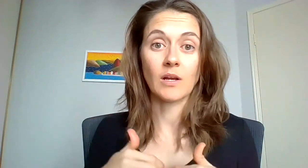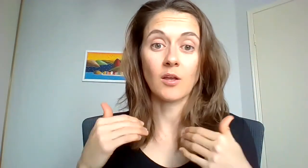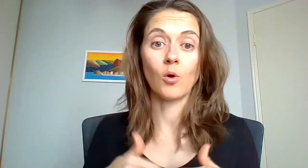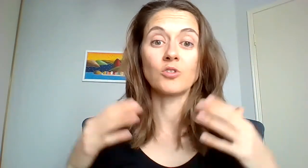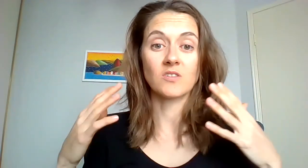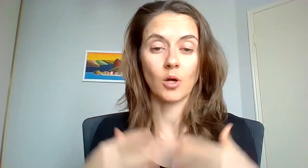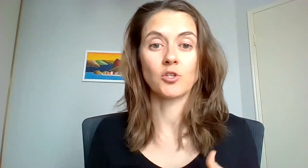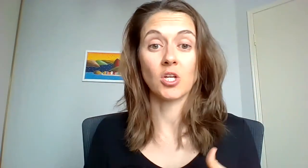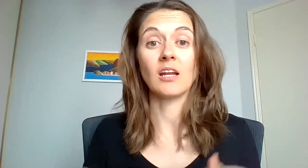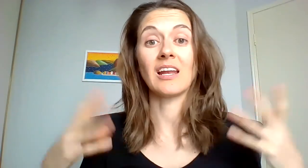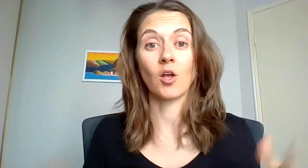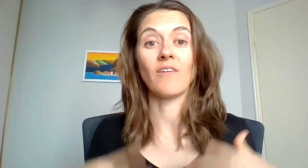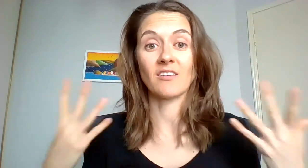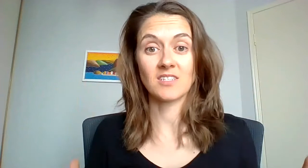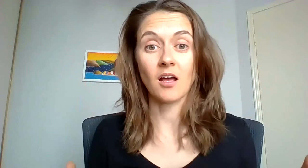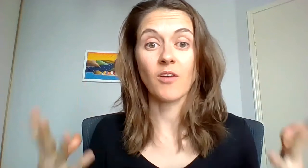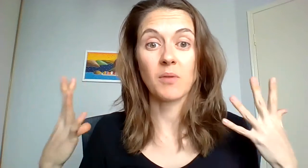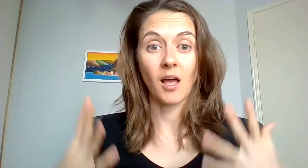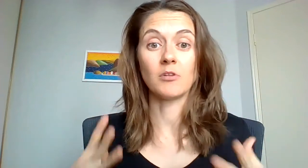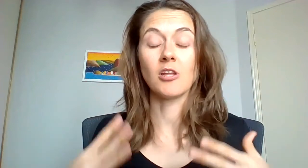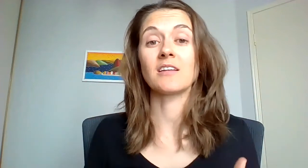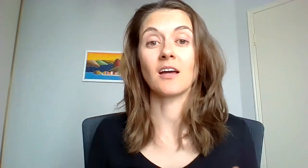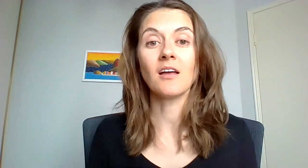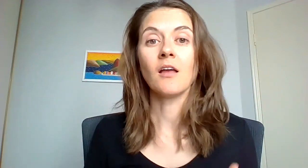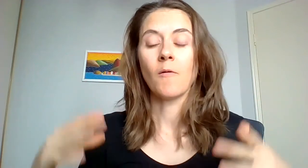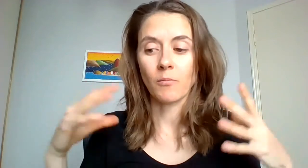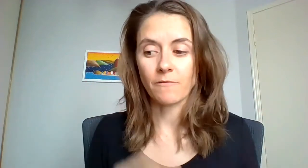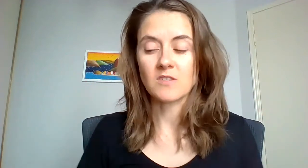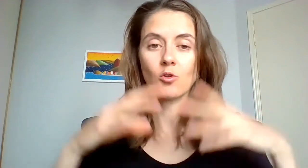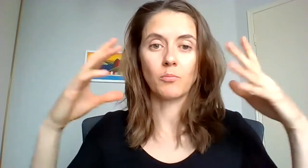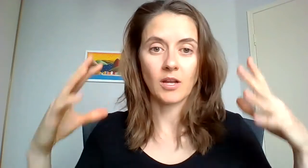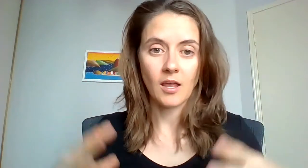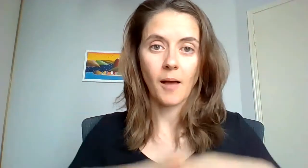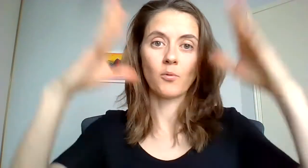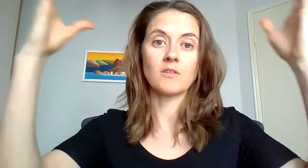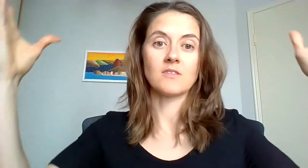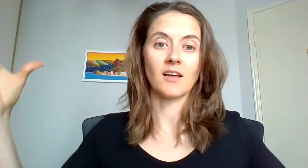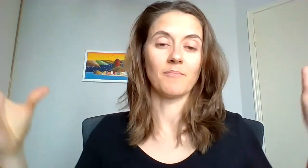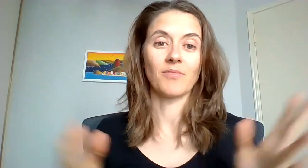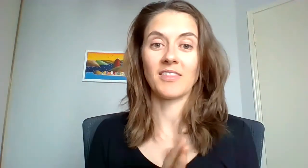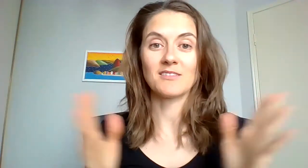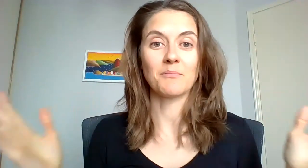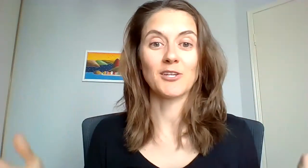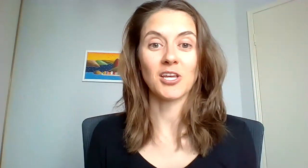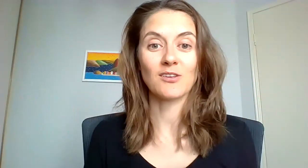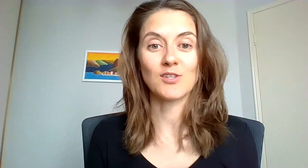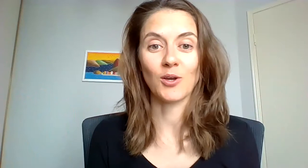really all just an opportunity to let go of our stuff and become lighter from the physical body upwards um that's the magic so